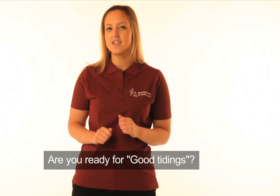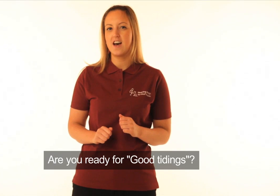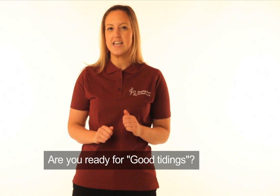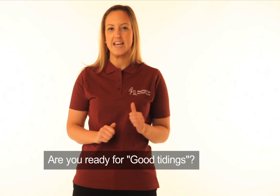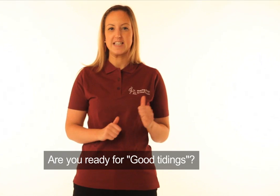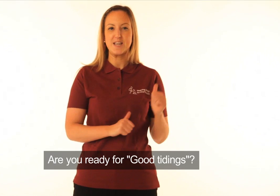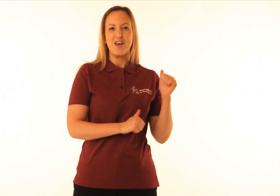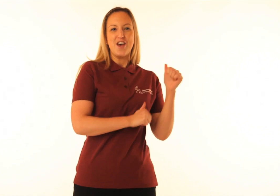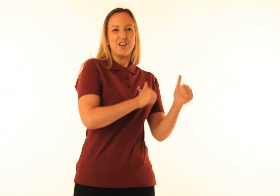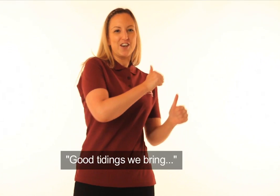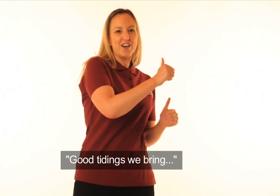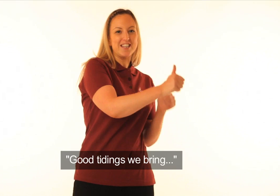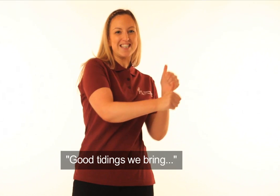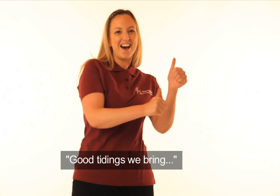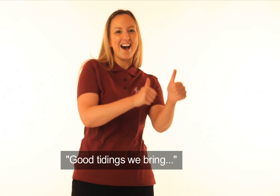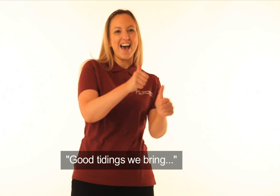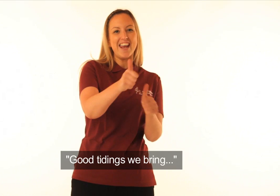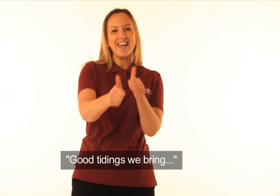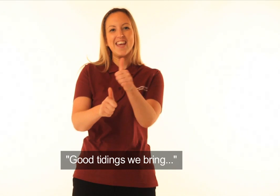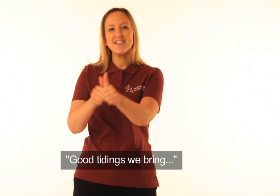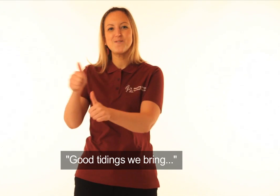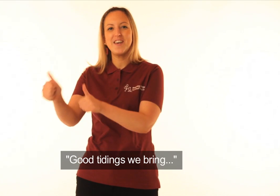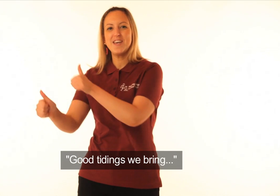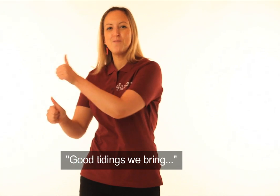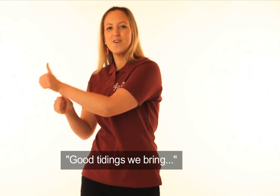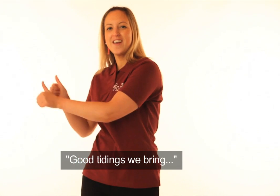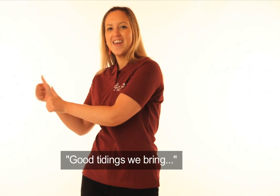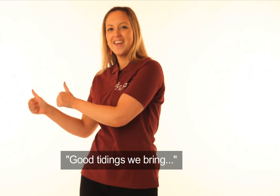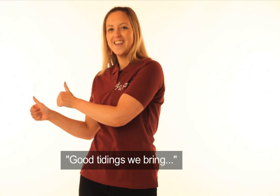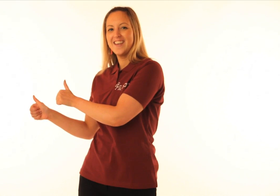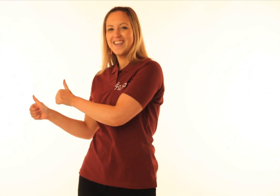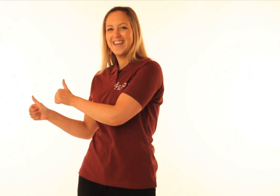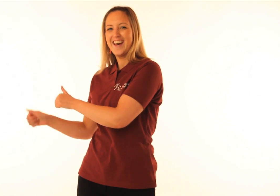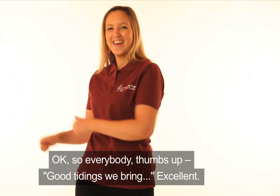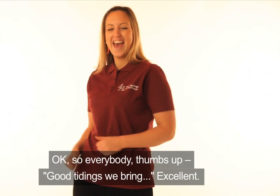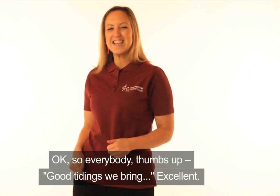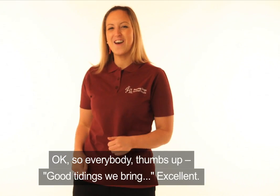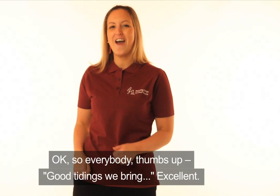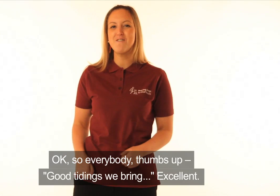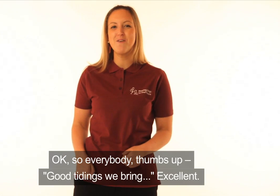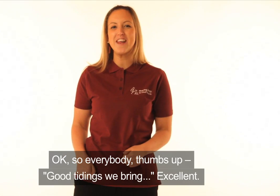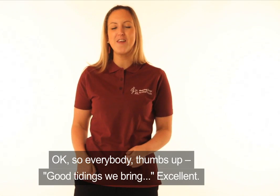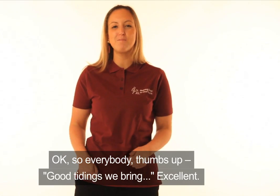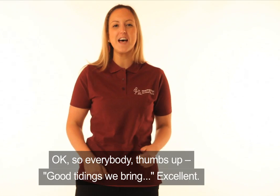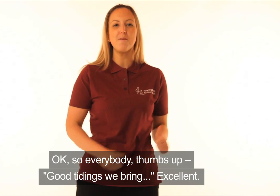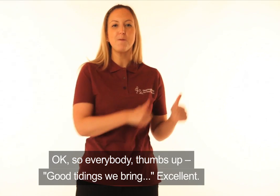tidings? Good tidings we bring. OK? everybody thumbs up.